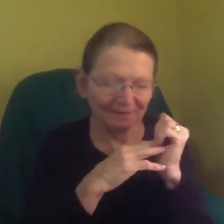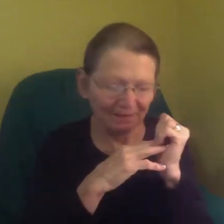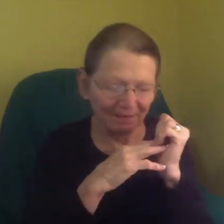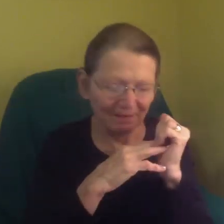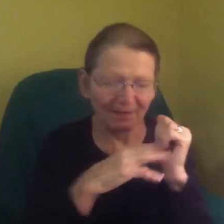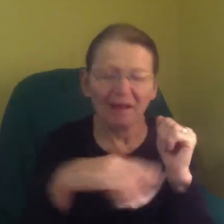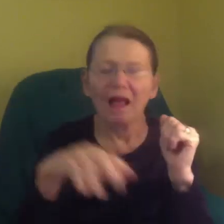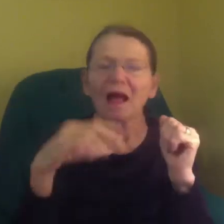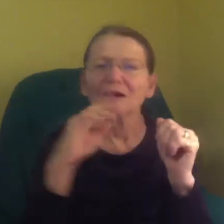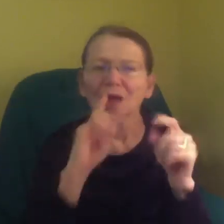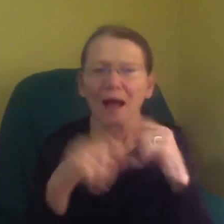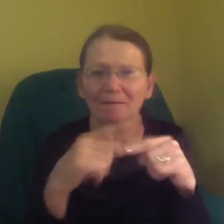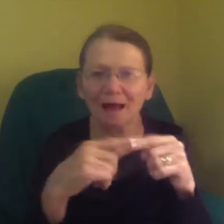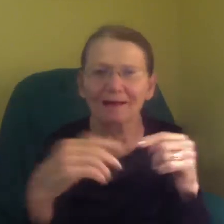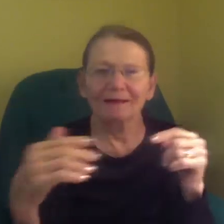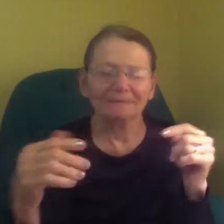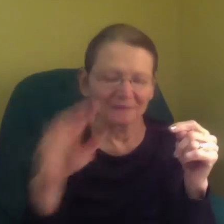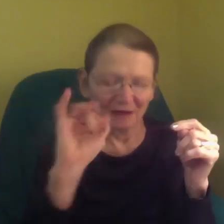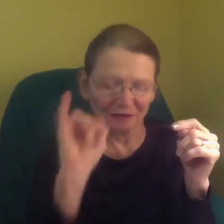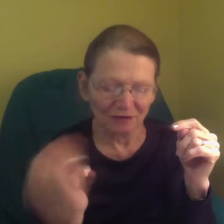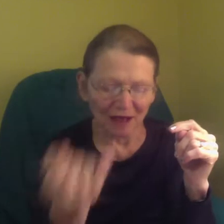I Yeah